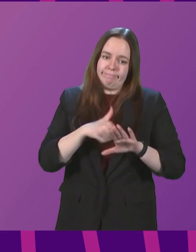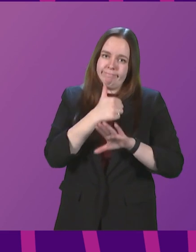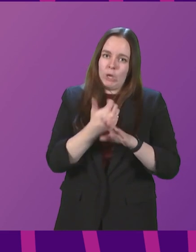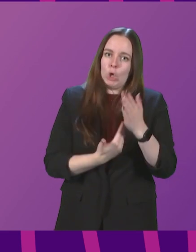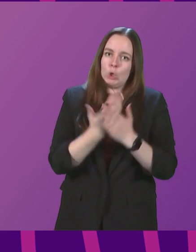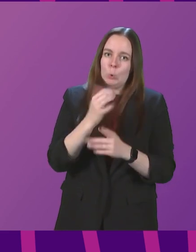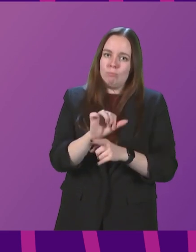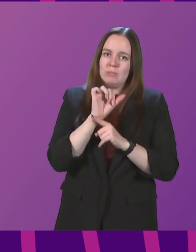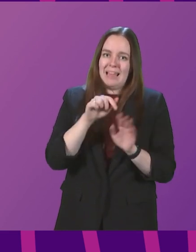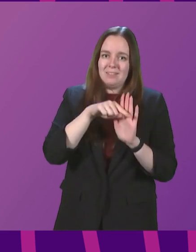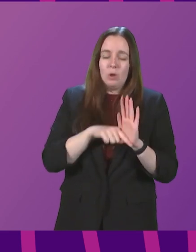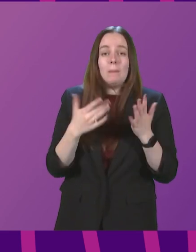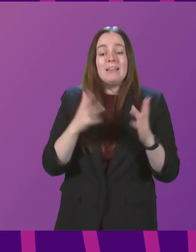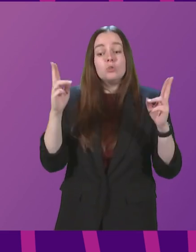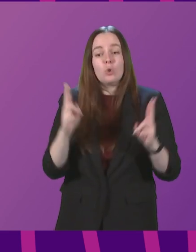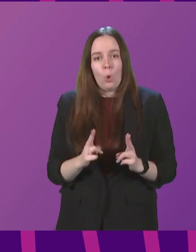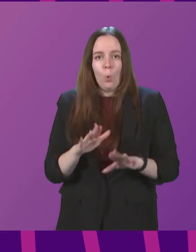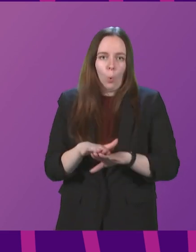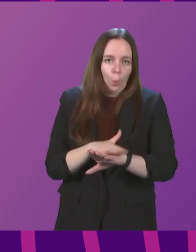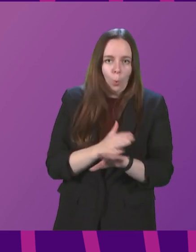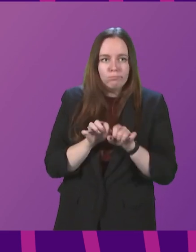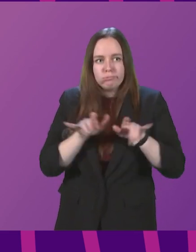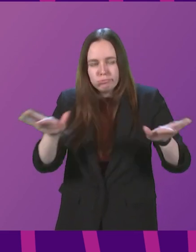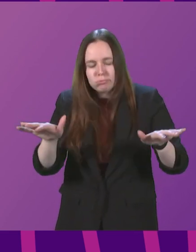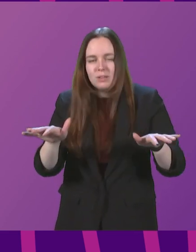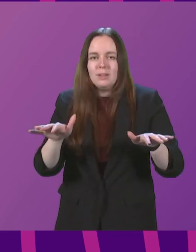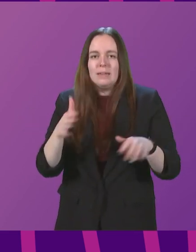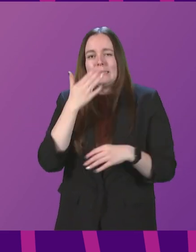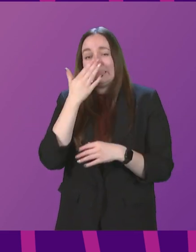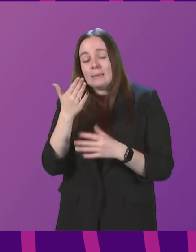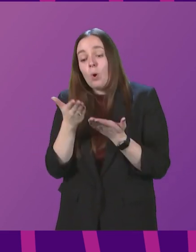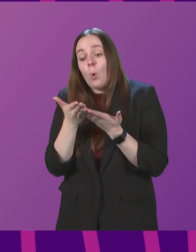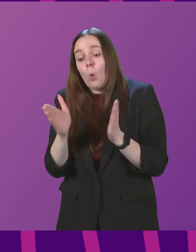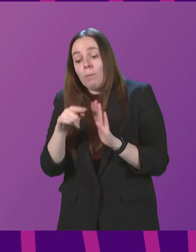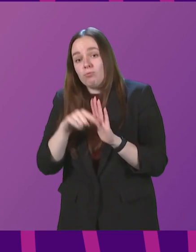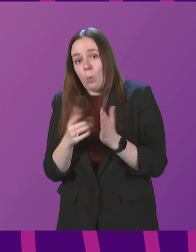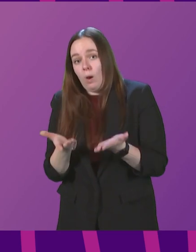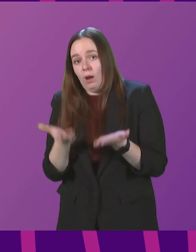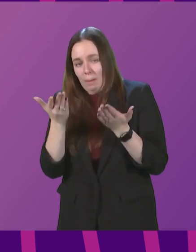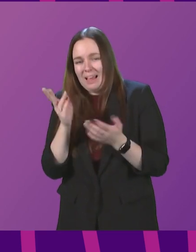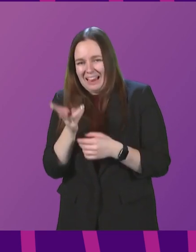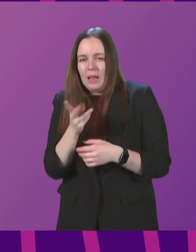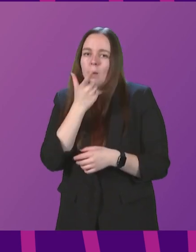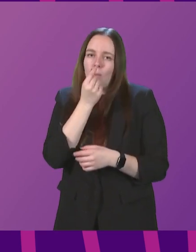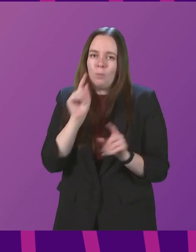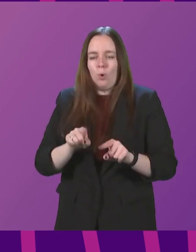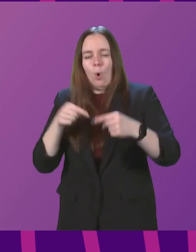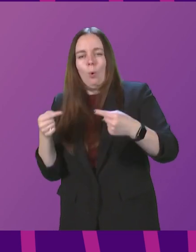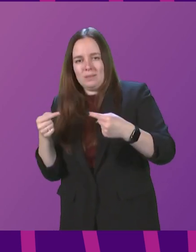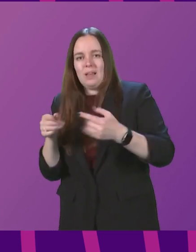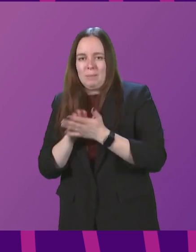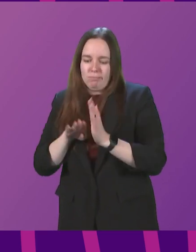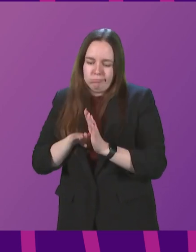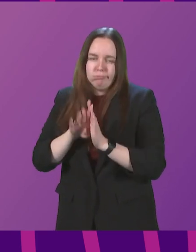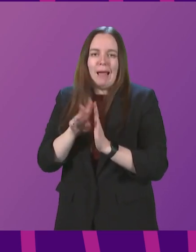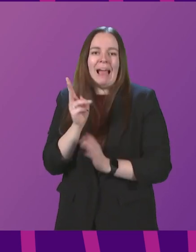may have helped slow down transmission, it stands to reason that the lifting of these measures could have the opposite effect. Indeed, that is